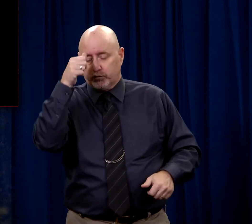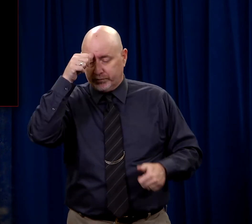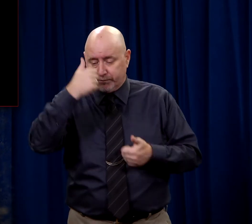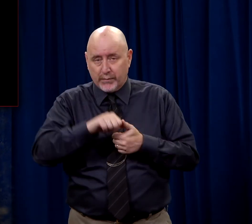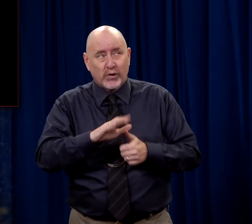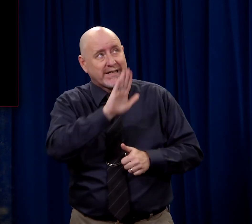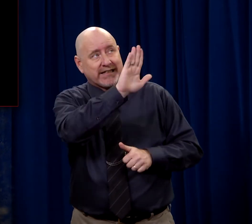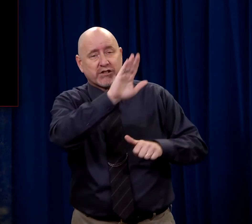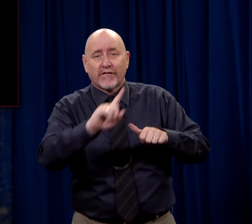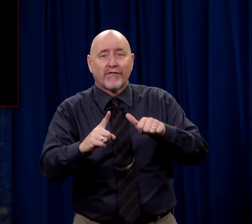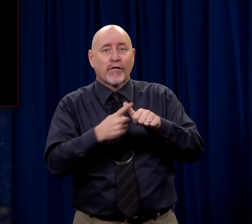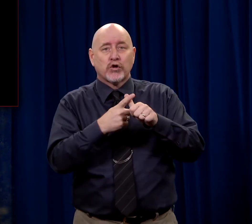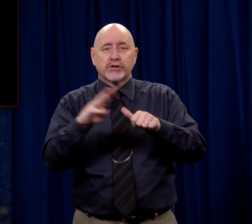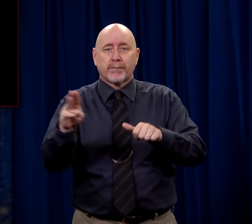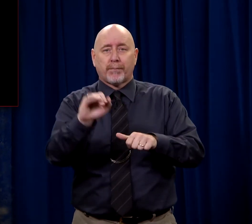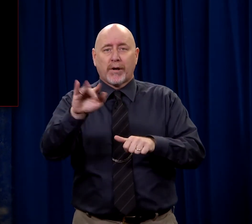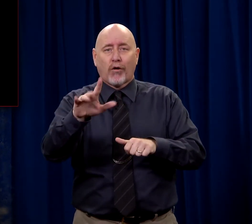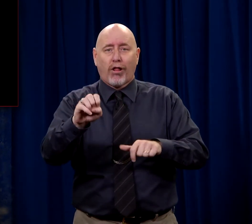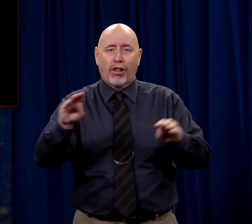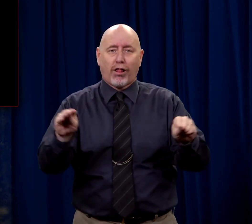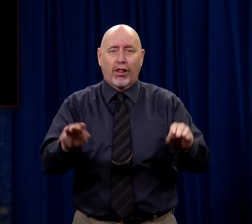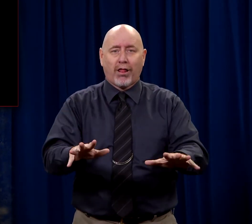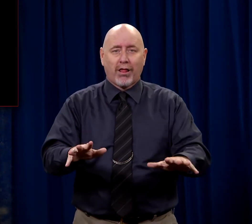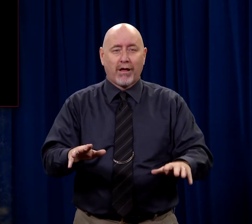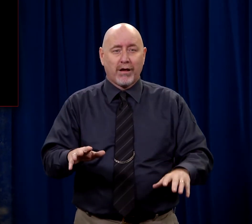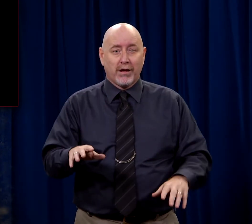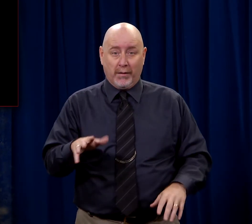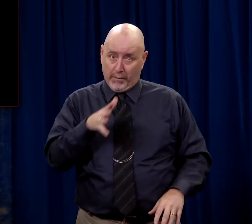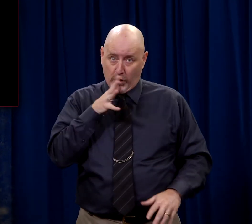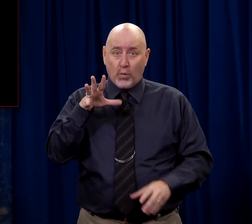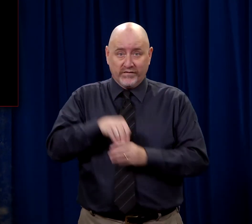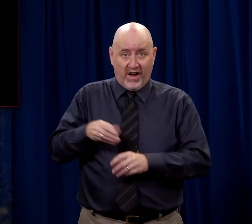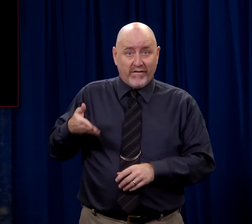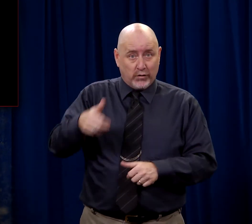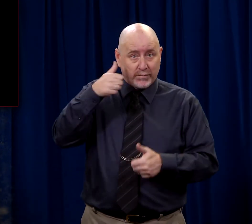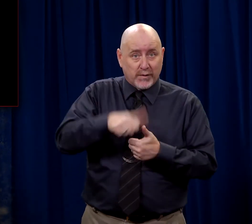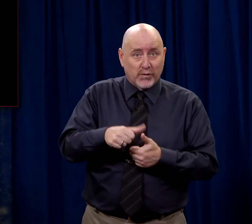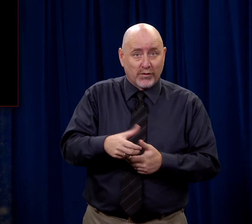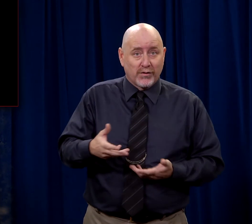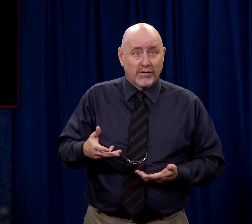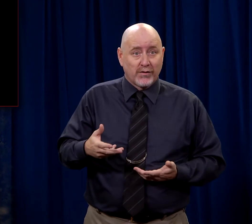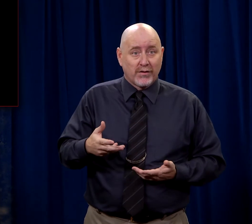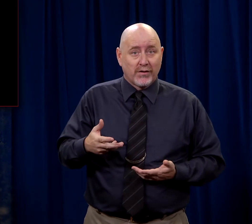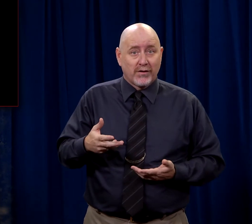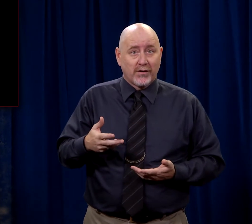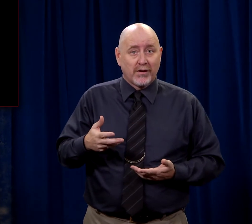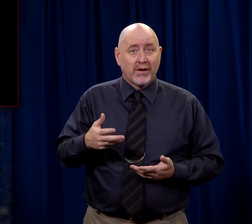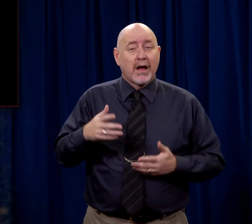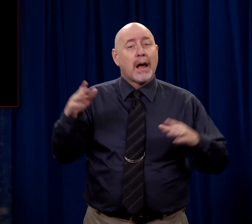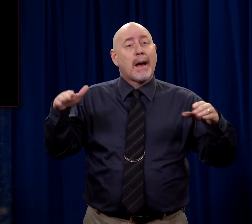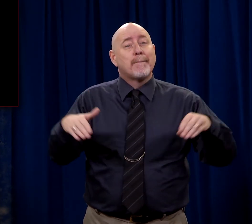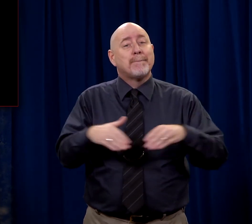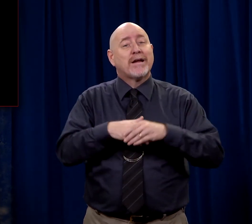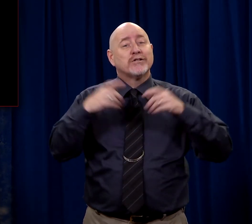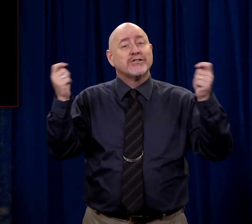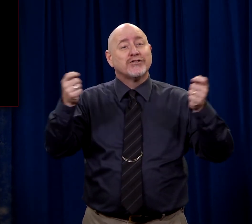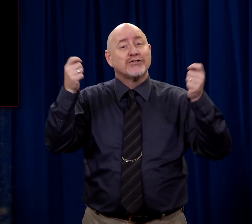remembered about His first miracle. She was involved in that, you know. I mean, it was at a marriage